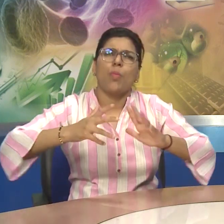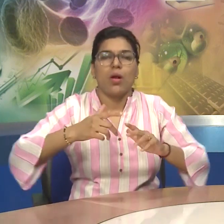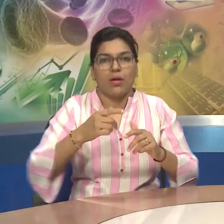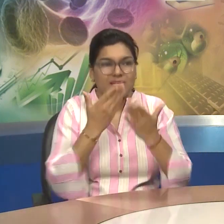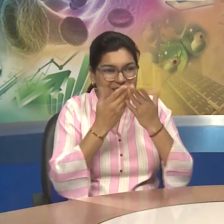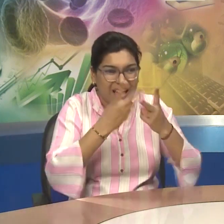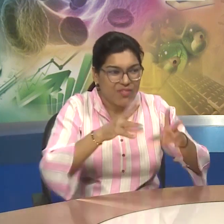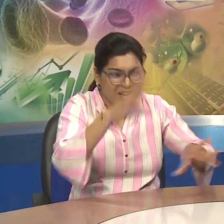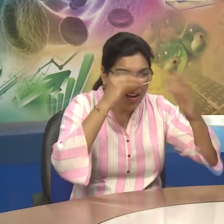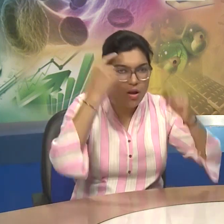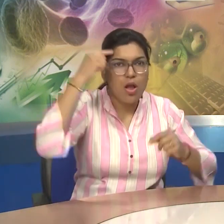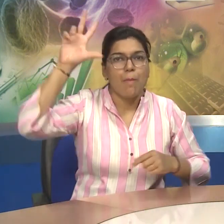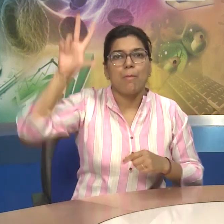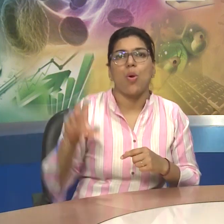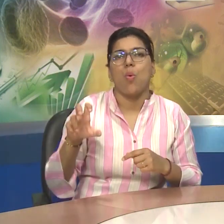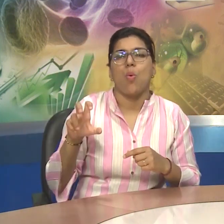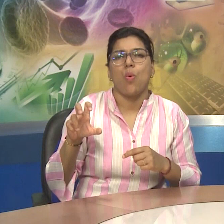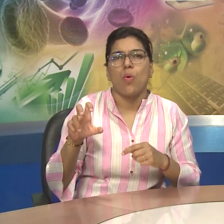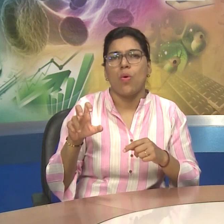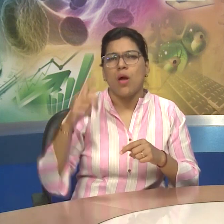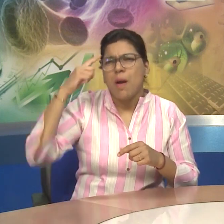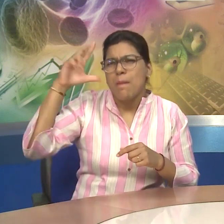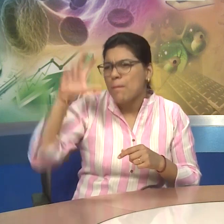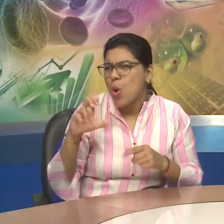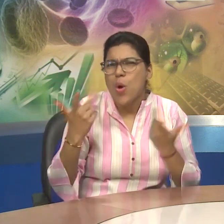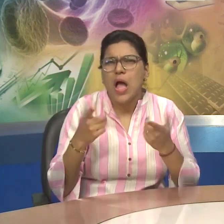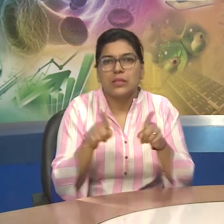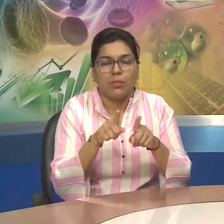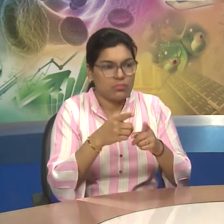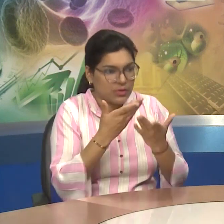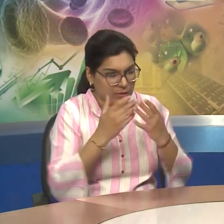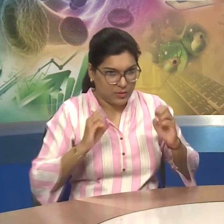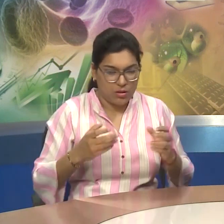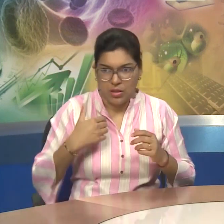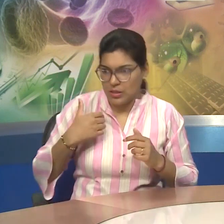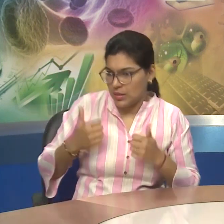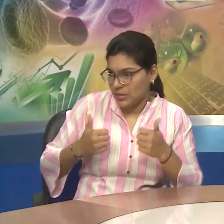And Fear Hamper